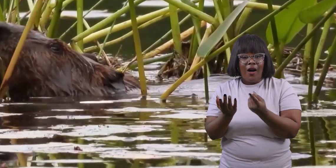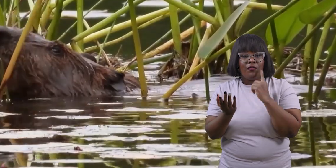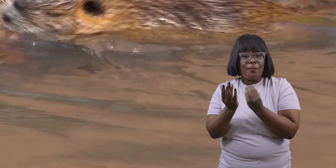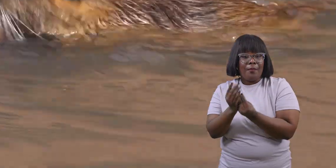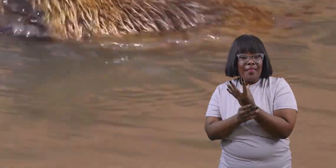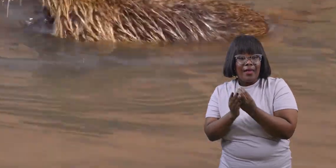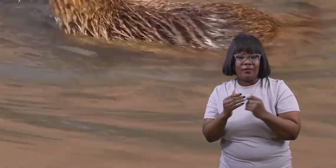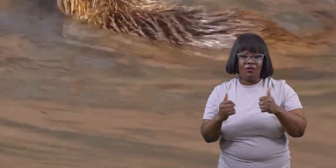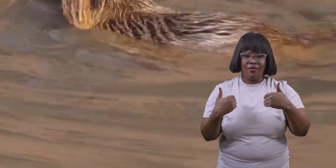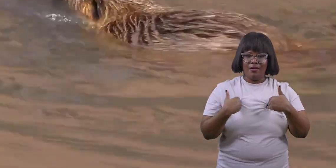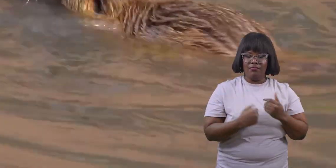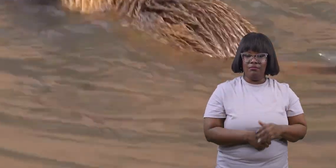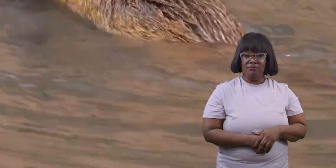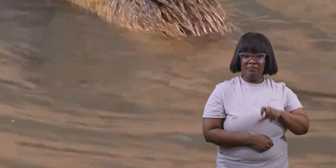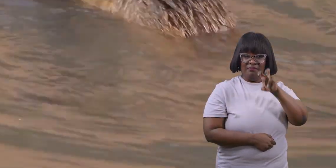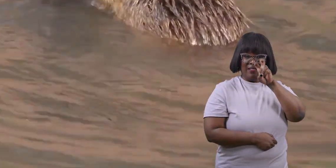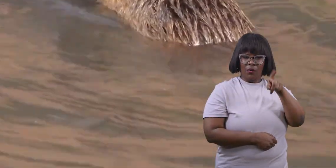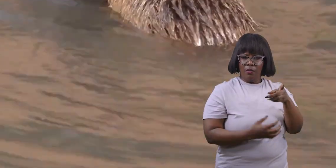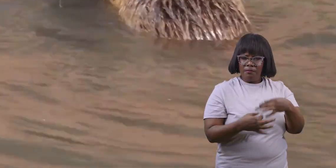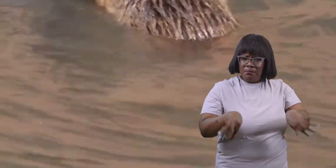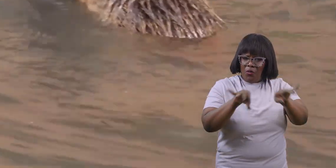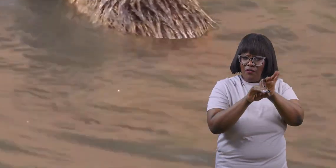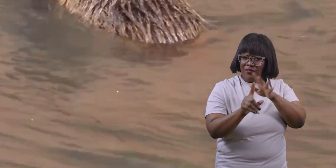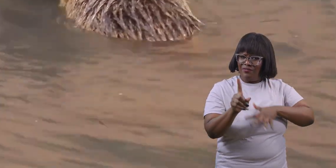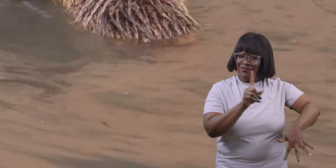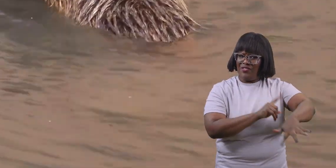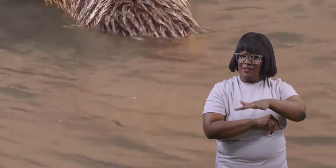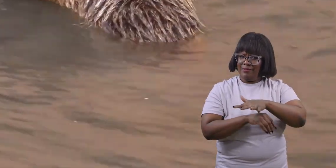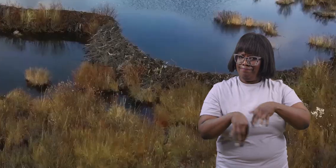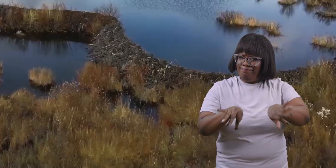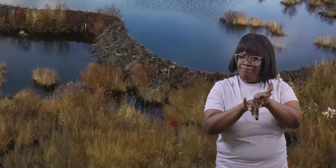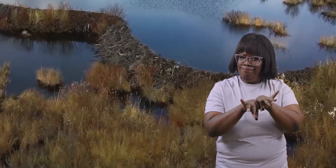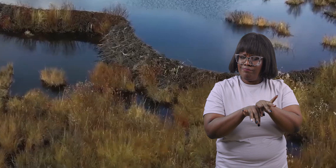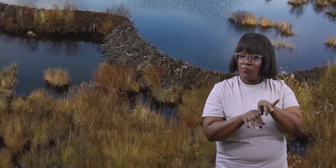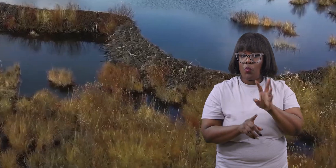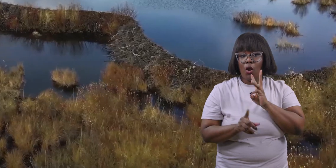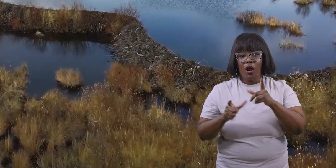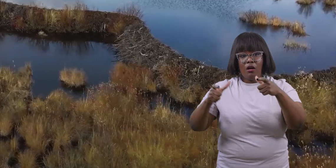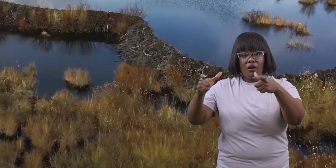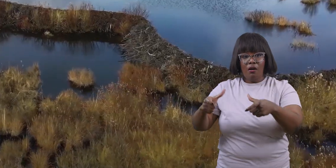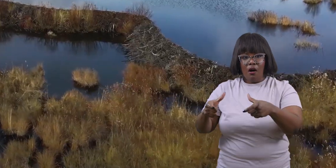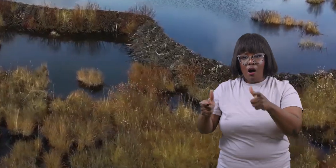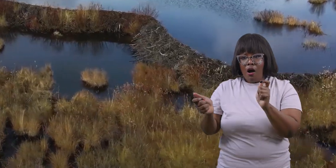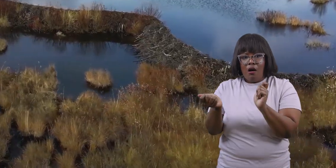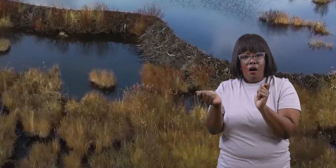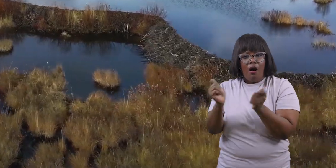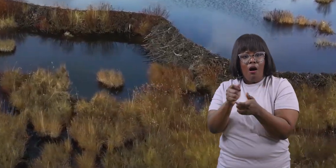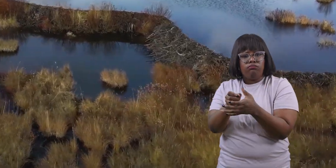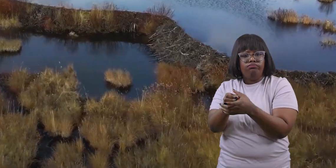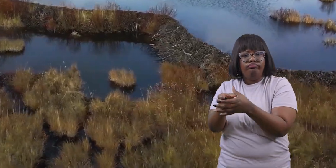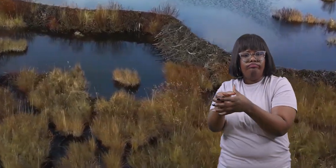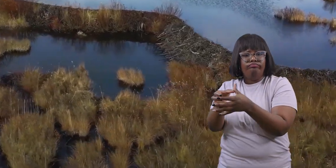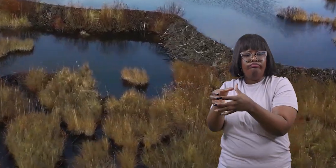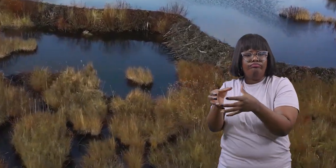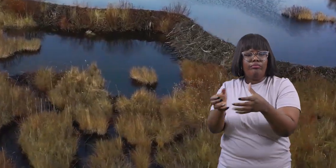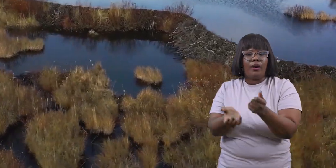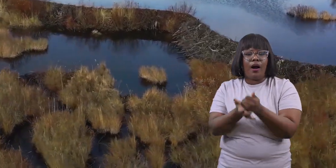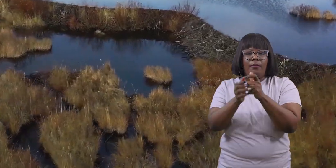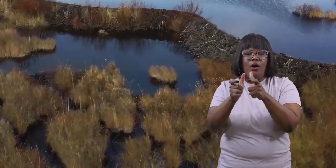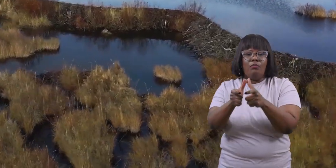beavers are incredibly important for the environment their dams transform flowing streams into calm ponds and wetlands